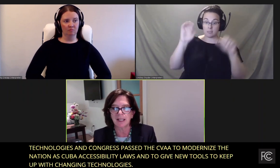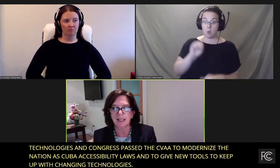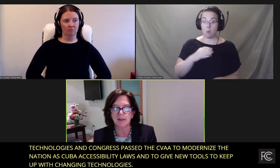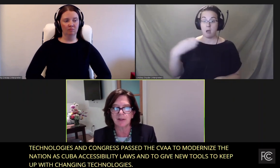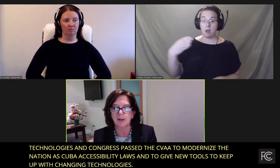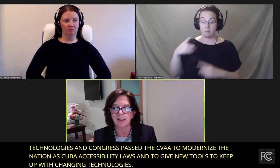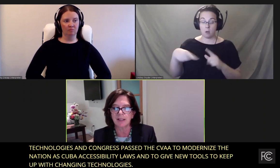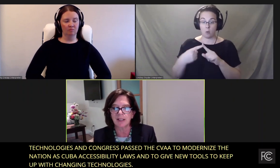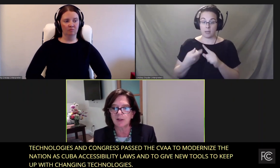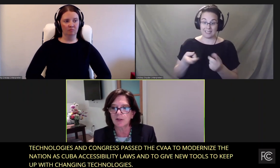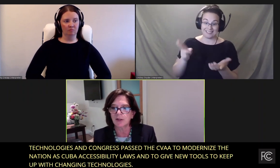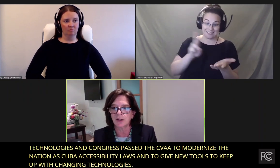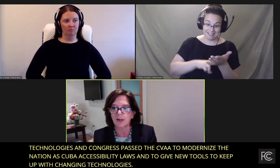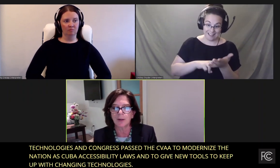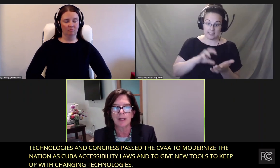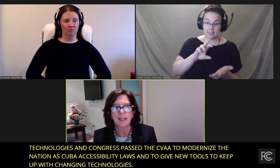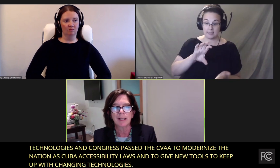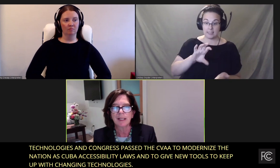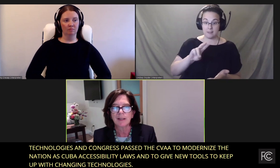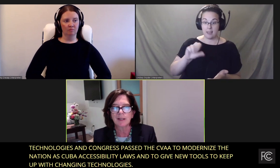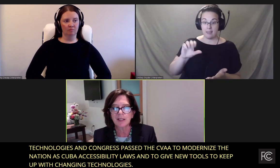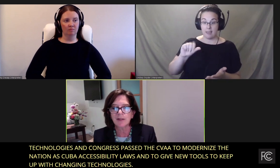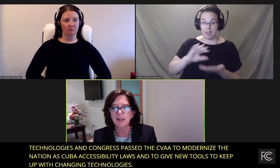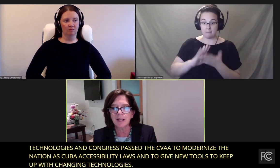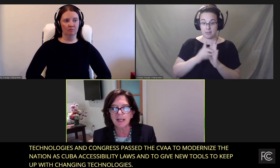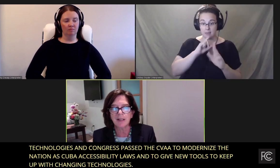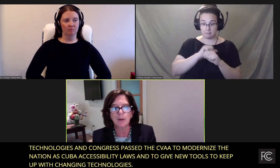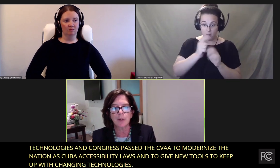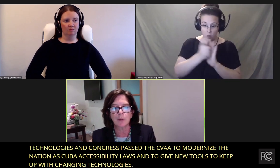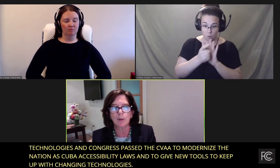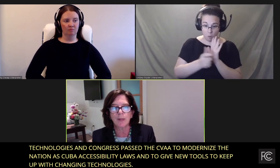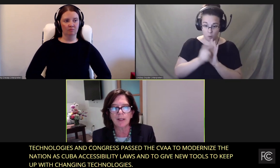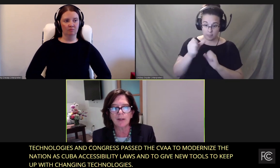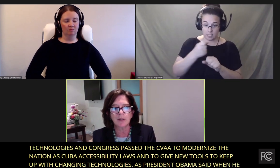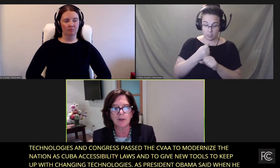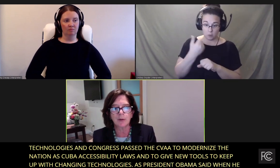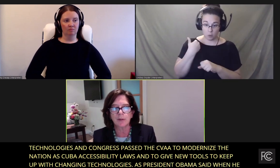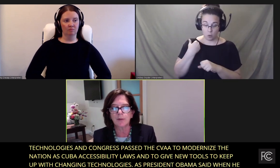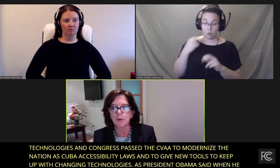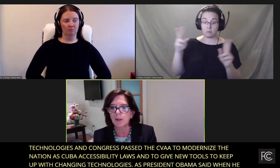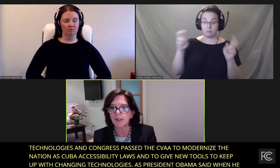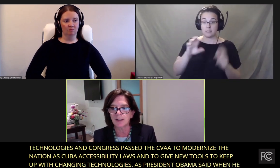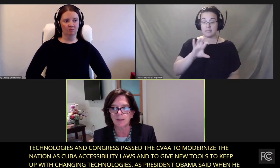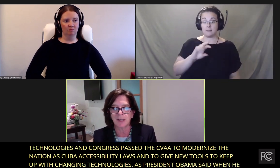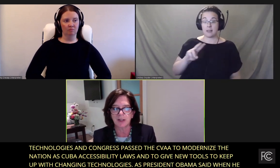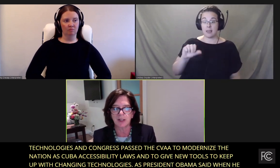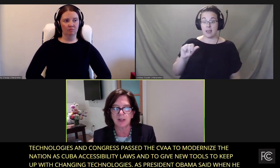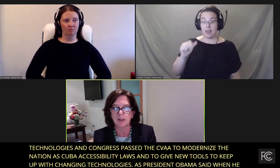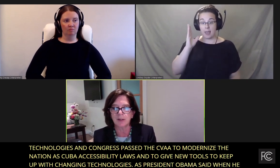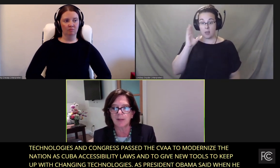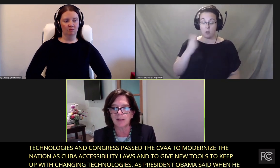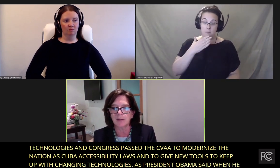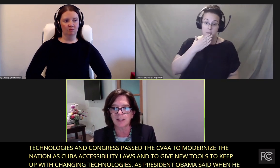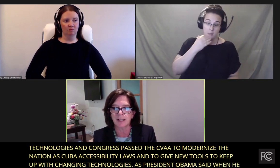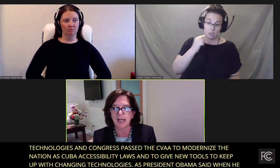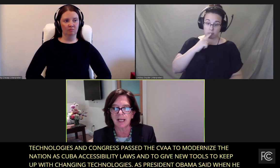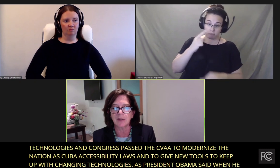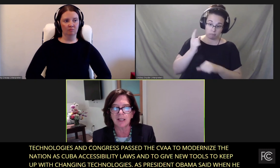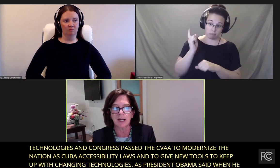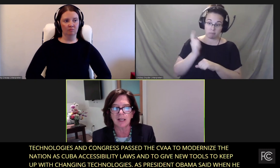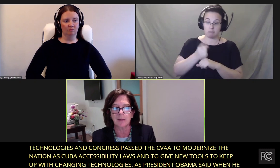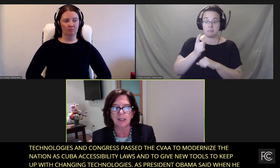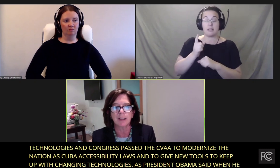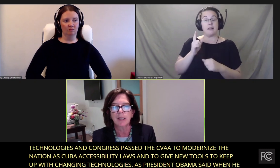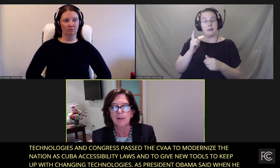CVAA into law 10 years ago, the CVAA, quote, will better ensure full participation in our democracy